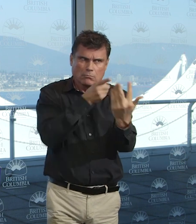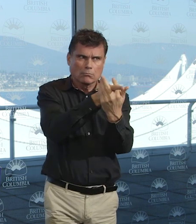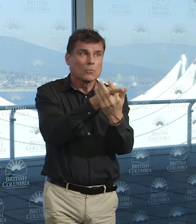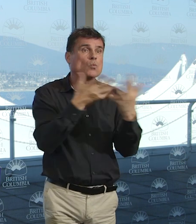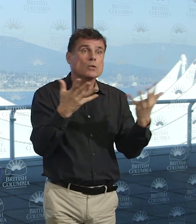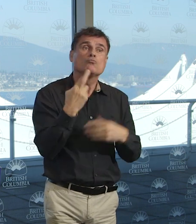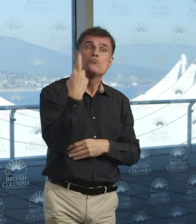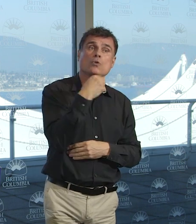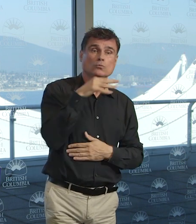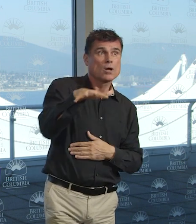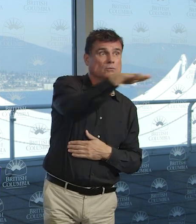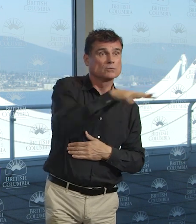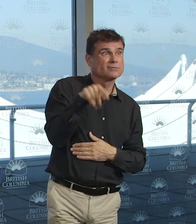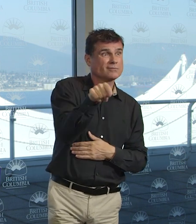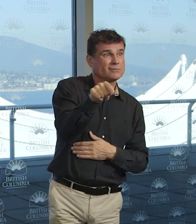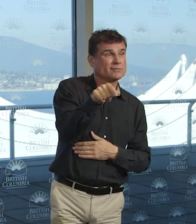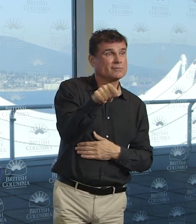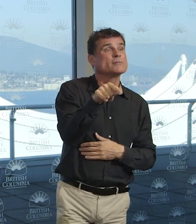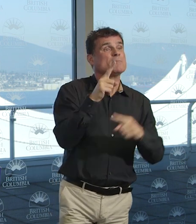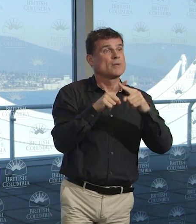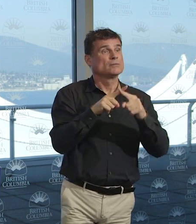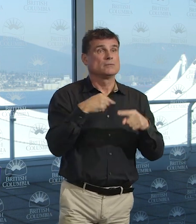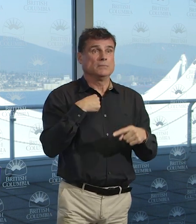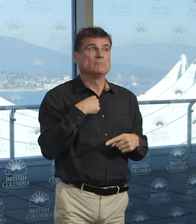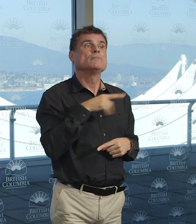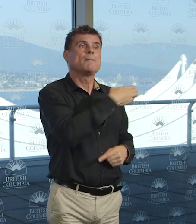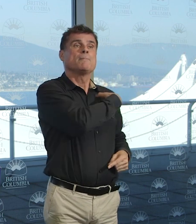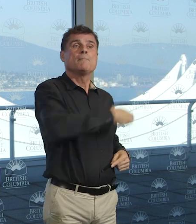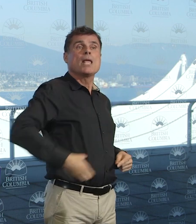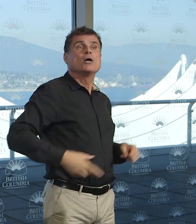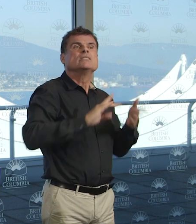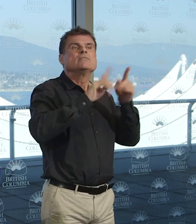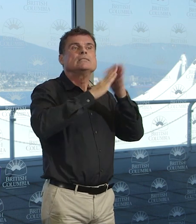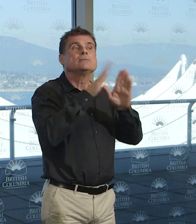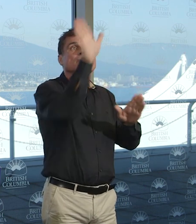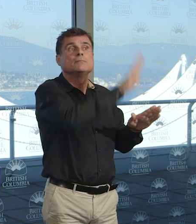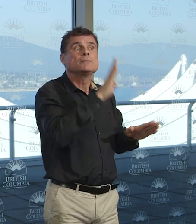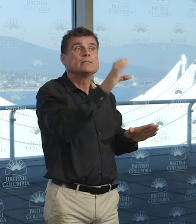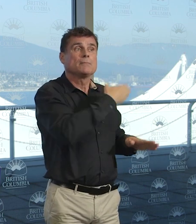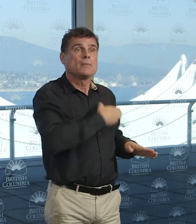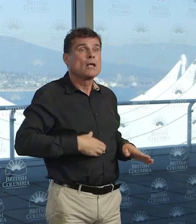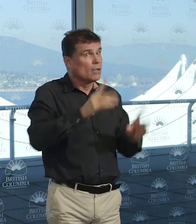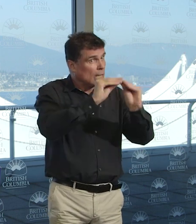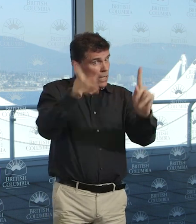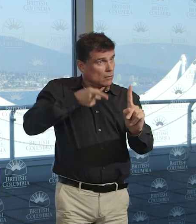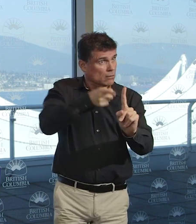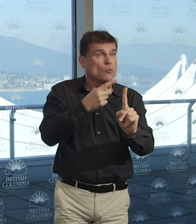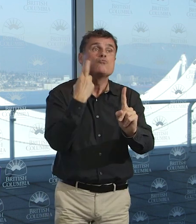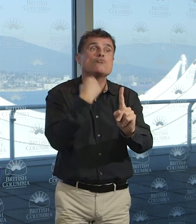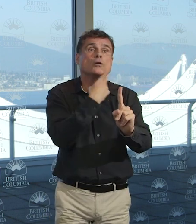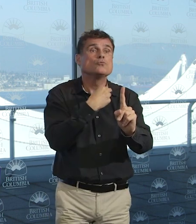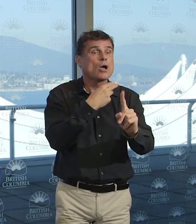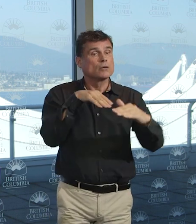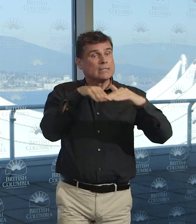including the mayor of Vancouver today, clarity about restaurants and the fact that they can only operate on their takeout basis. And I want